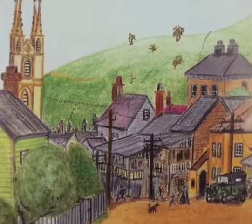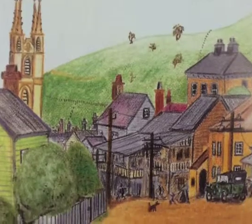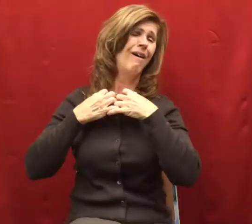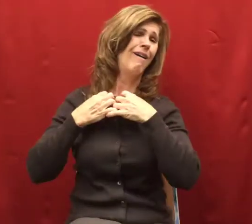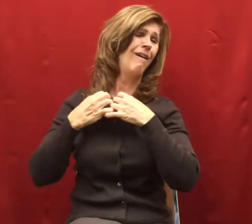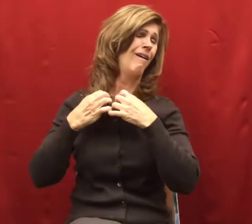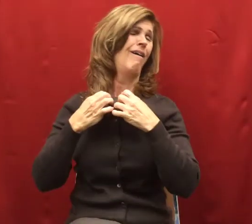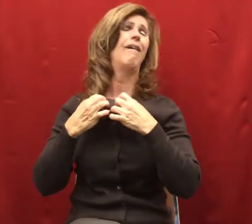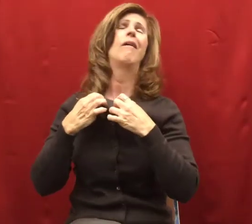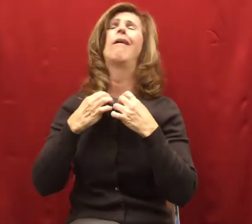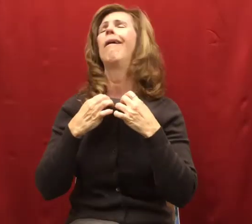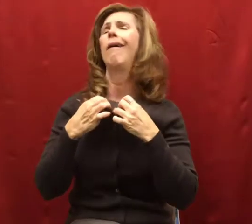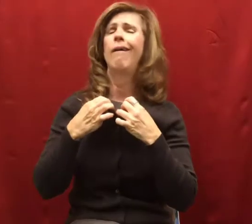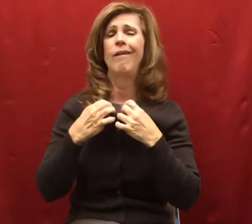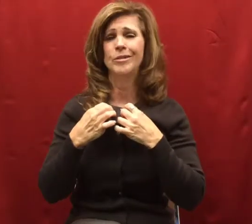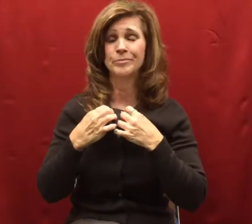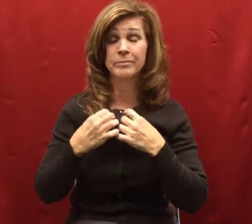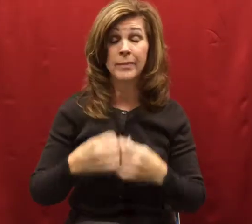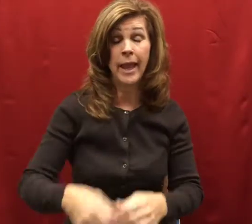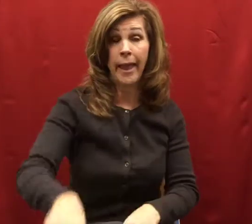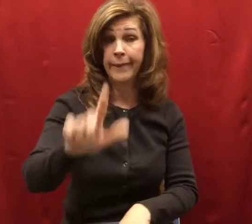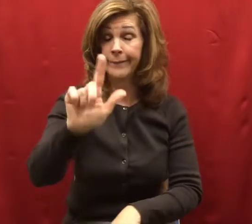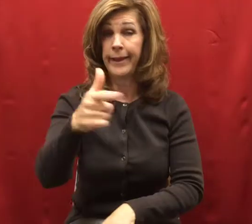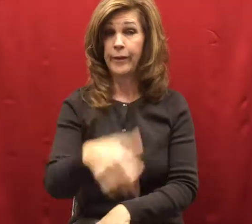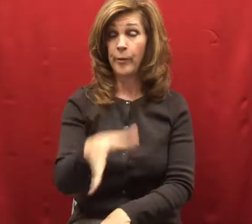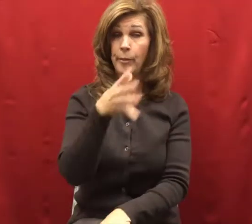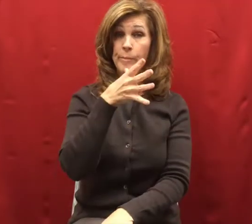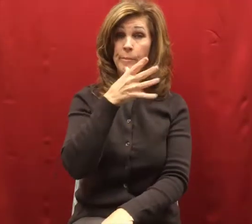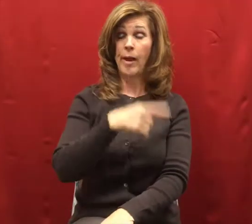Oh, you are silly, Willy, said his mother.